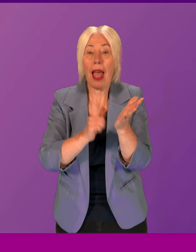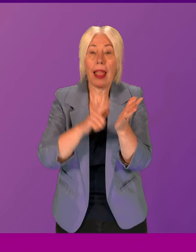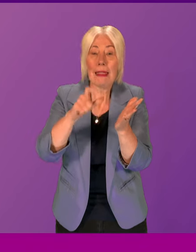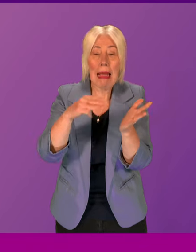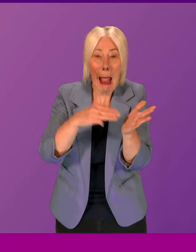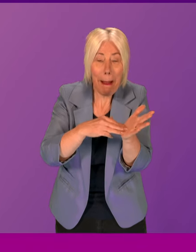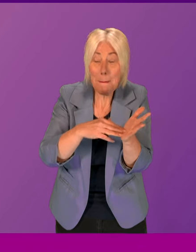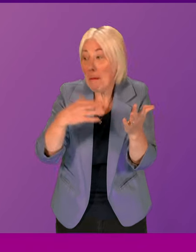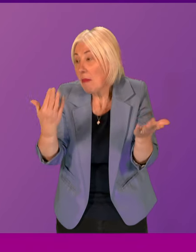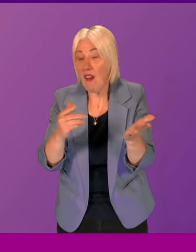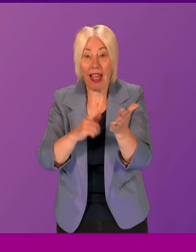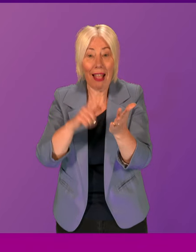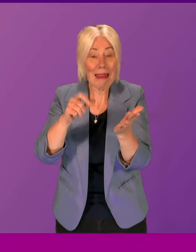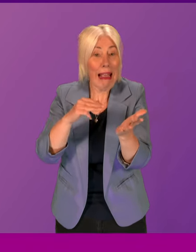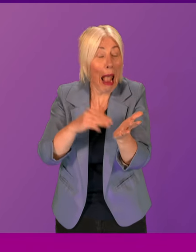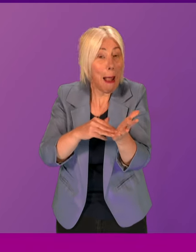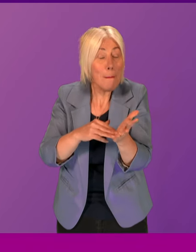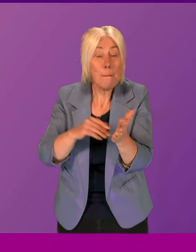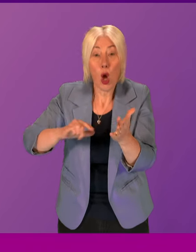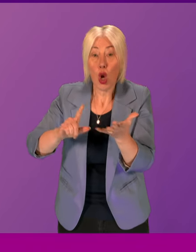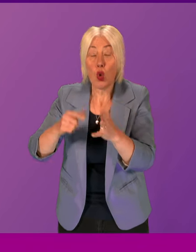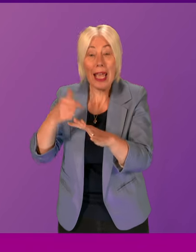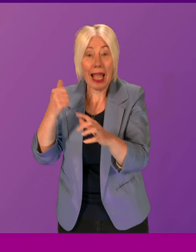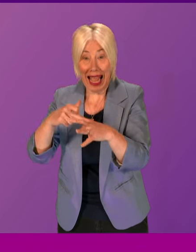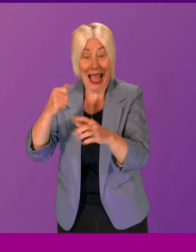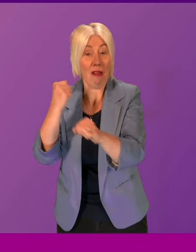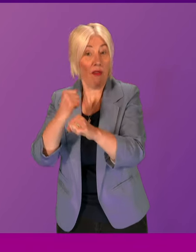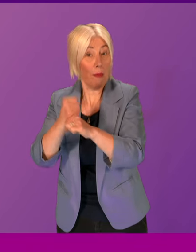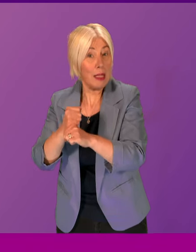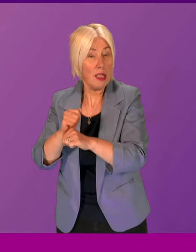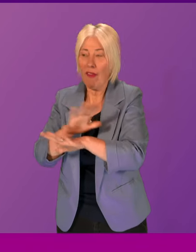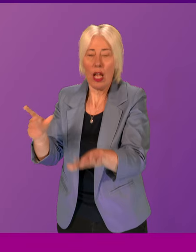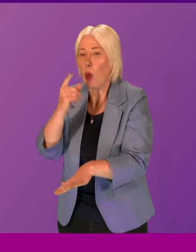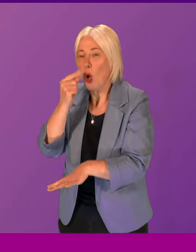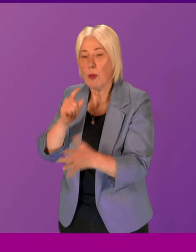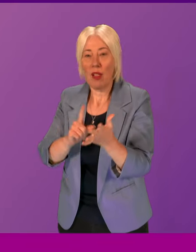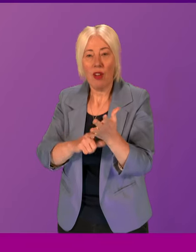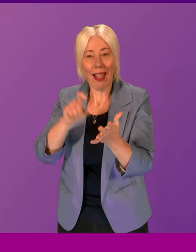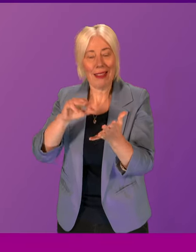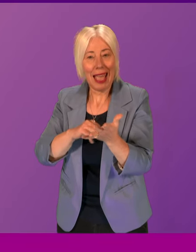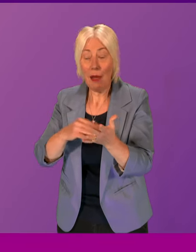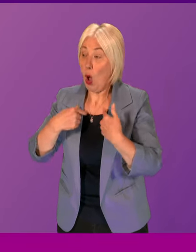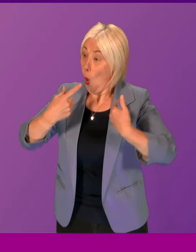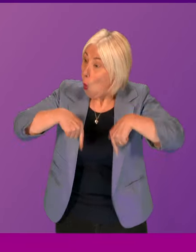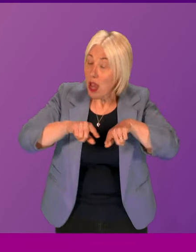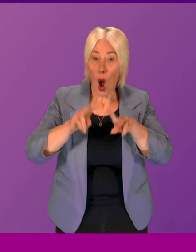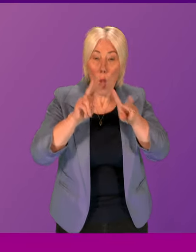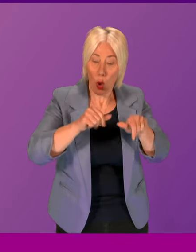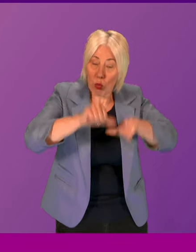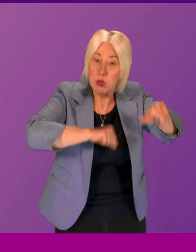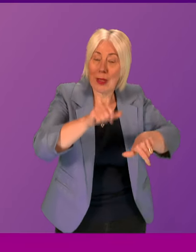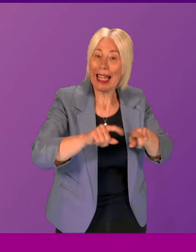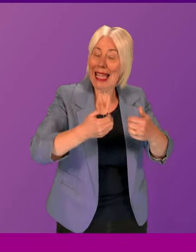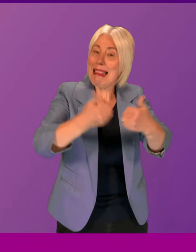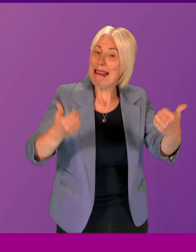Ross, if an LCM, for whatever reason, the UK government, if that is not possible, we are already working on contingencies that are in separate Scottish